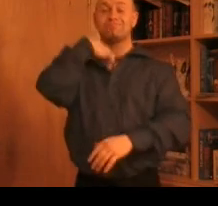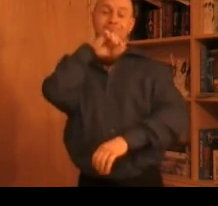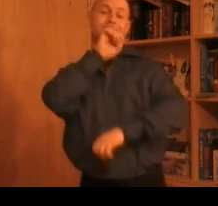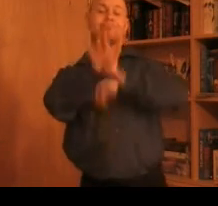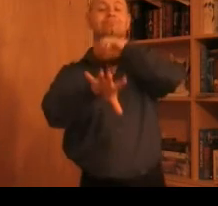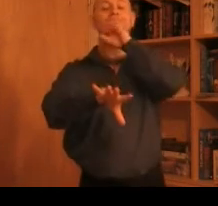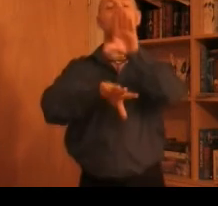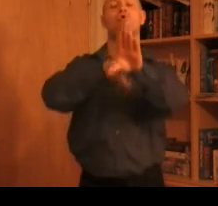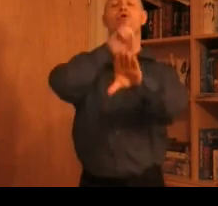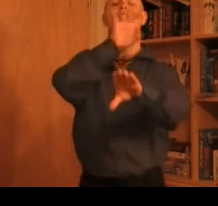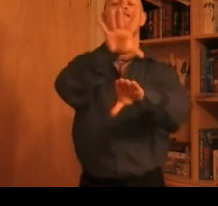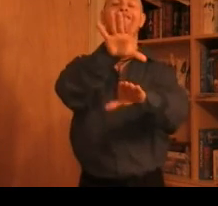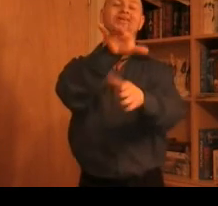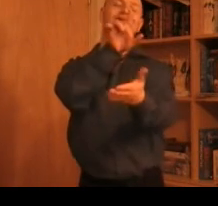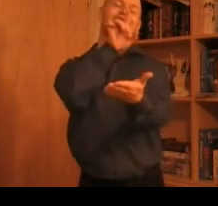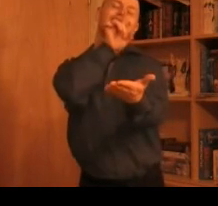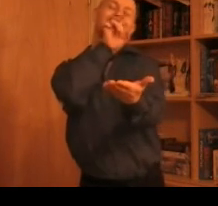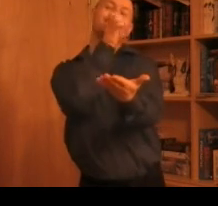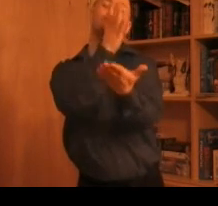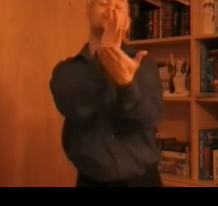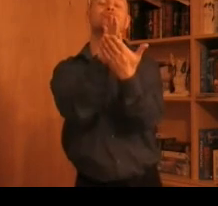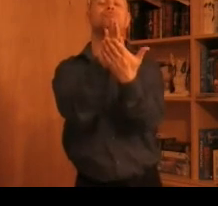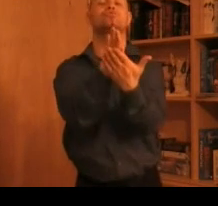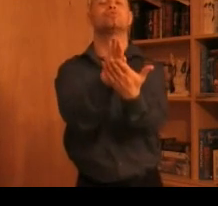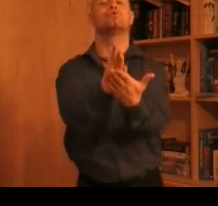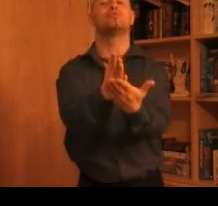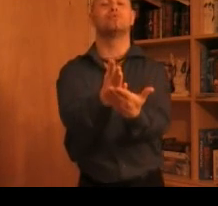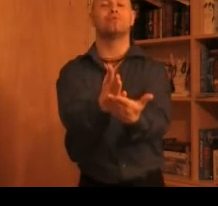every word is true I